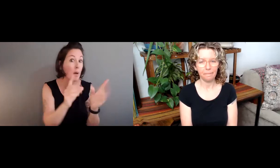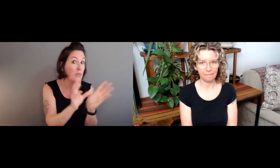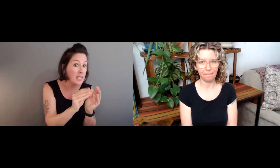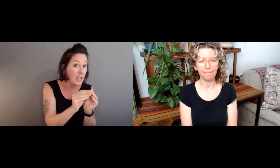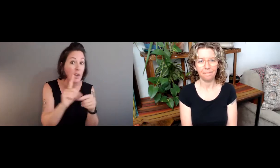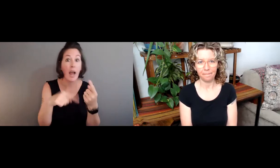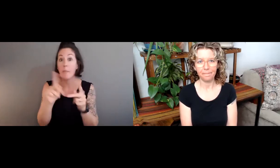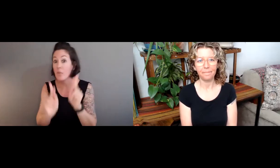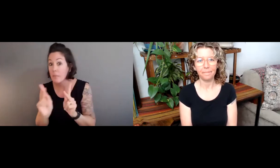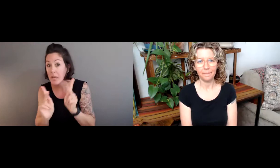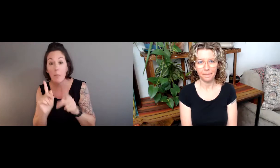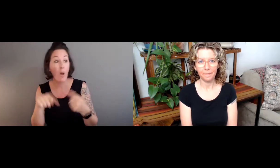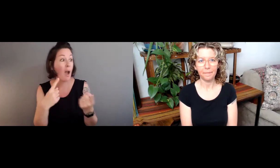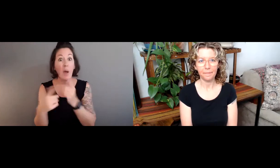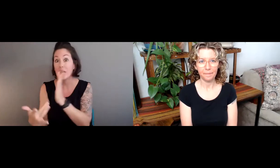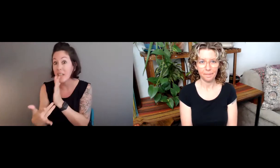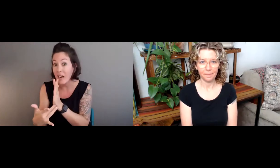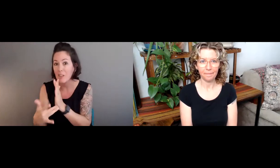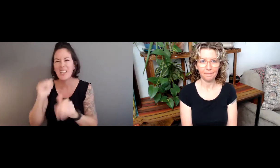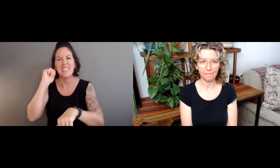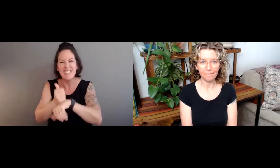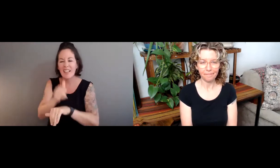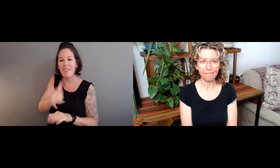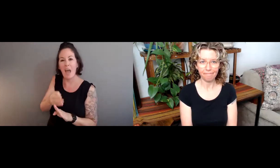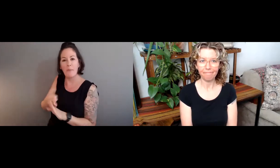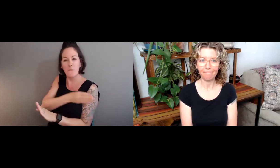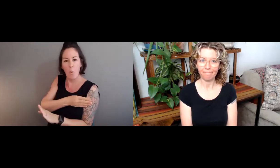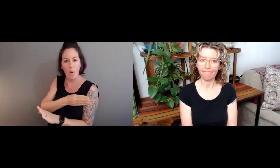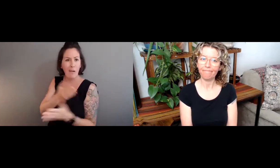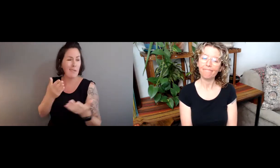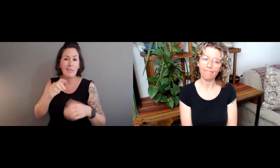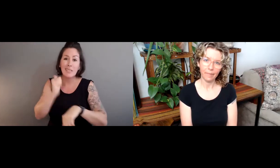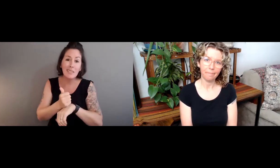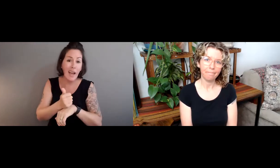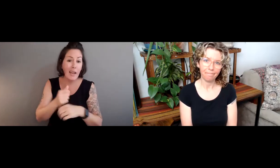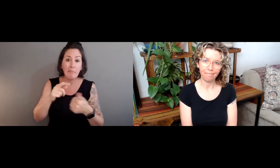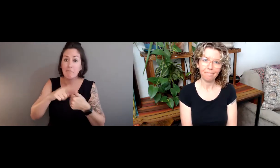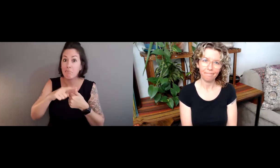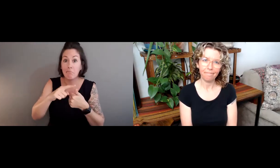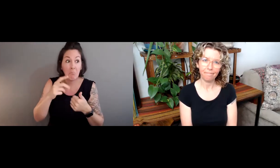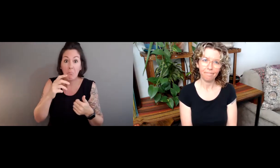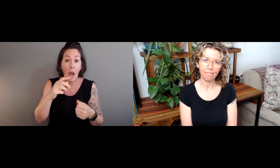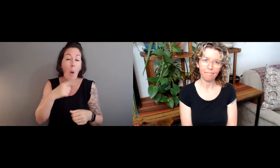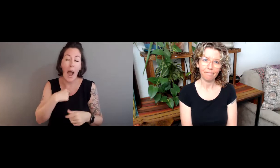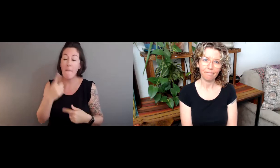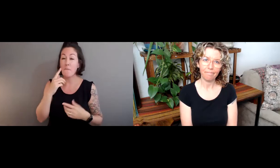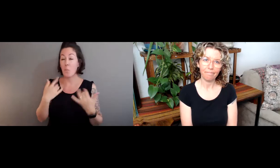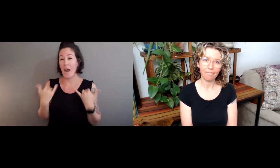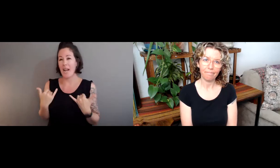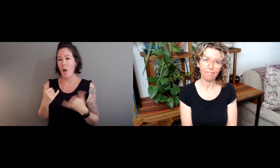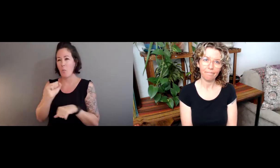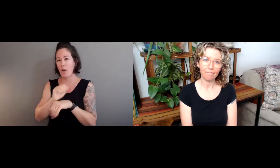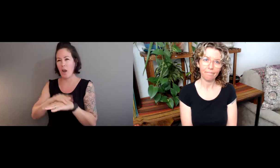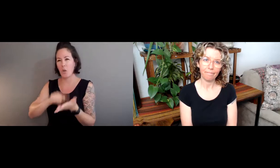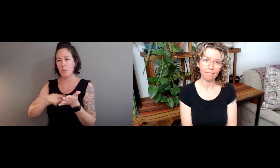And what kind of metadata do you need about the sessions, about the people in those sessions and about the technology? It's important to set that before